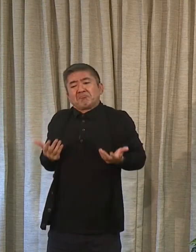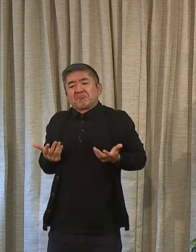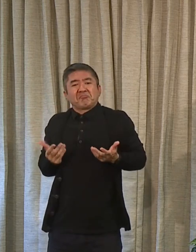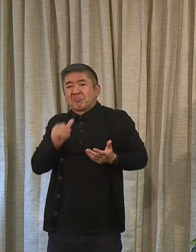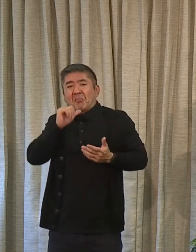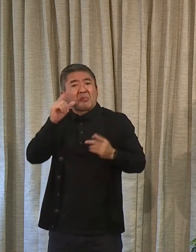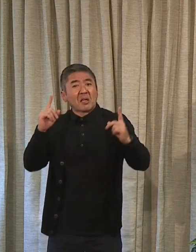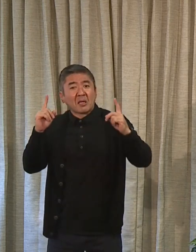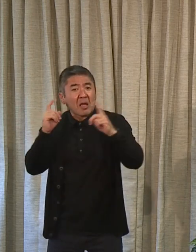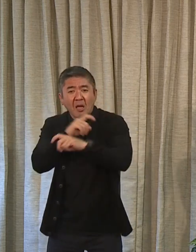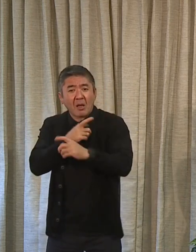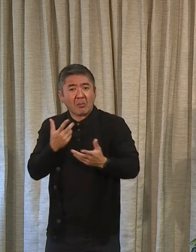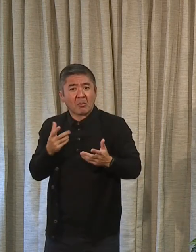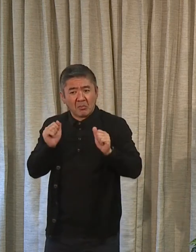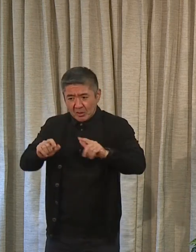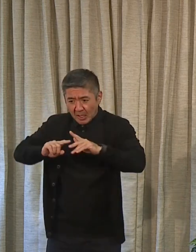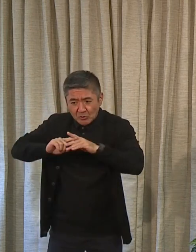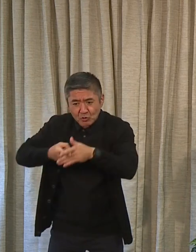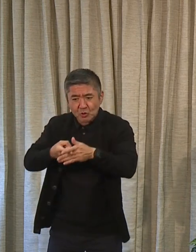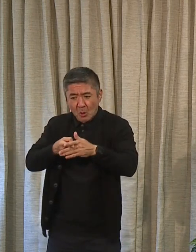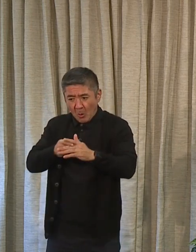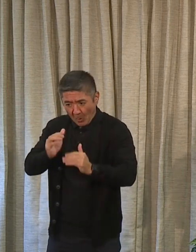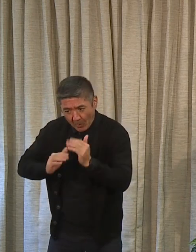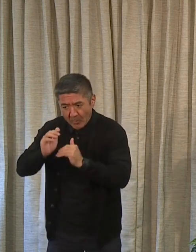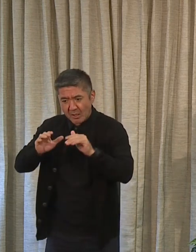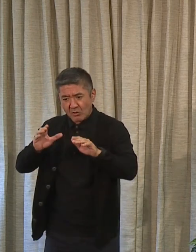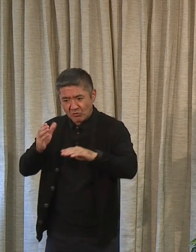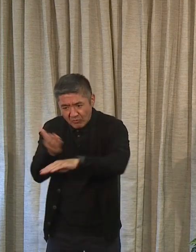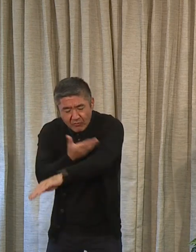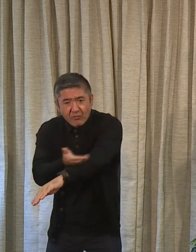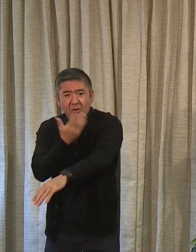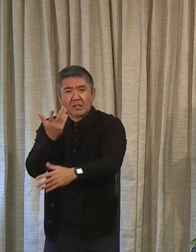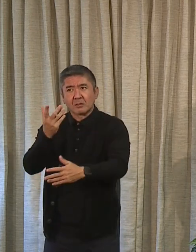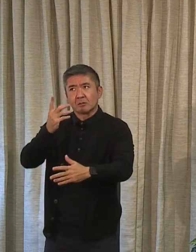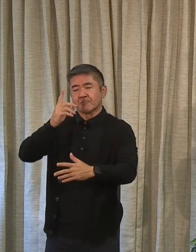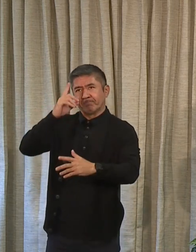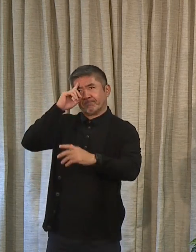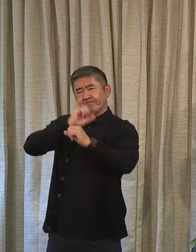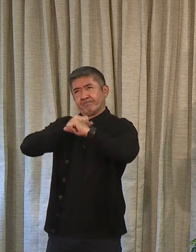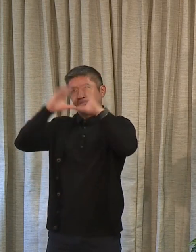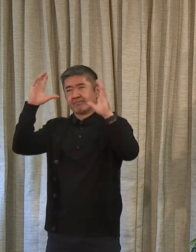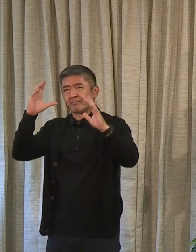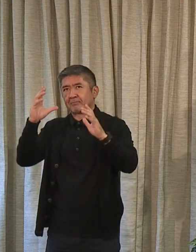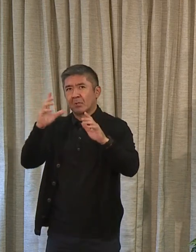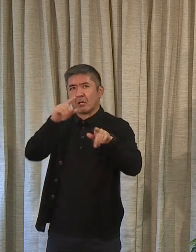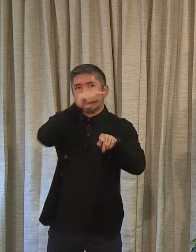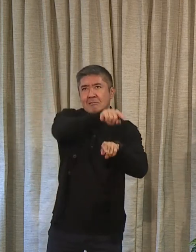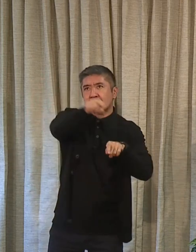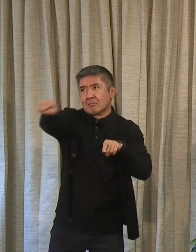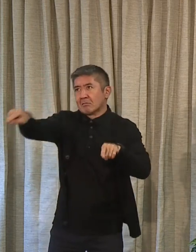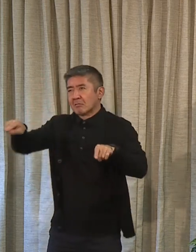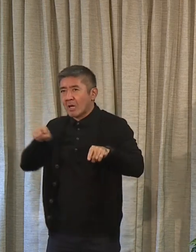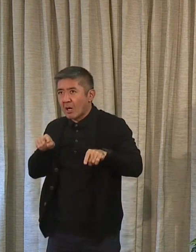Getting it going and having the vision to do that to address all the issues is the complicated part.